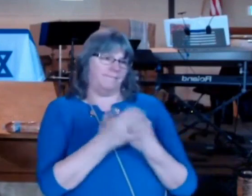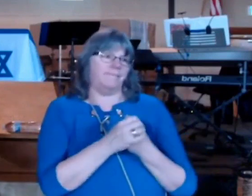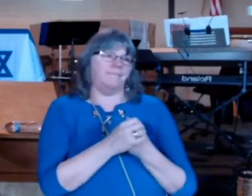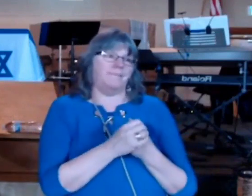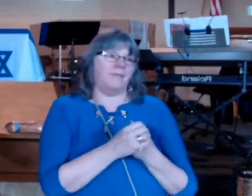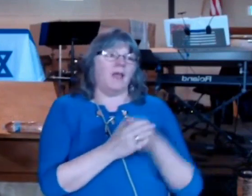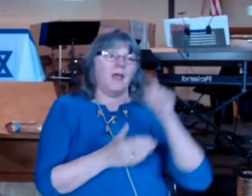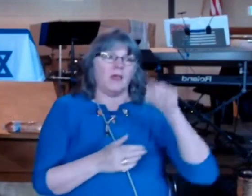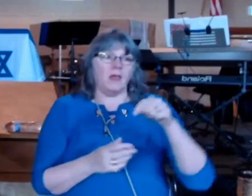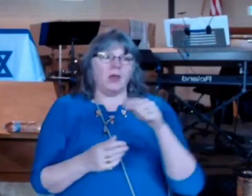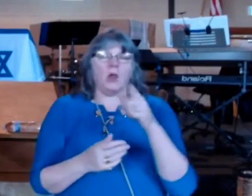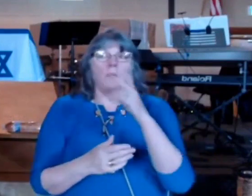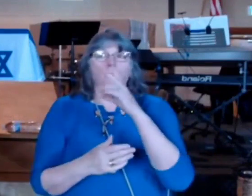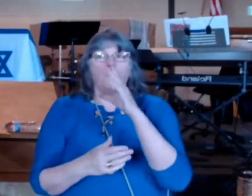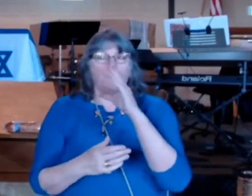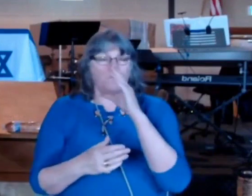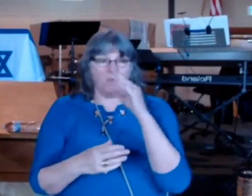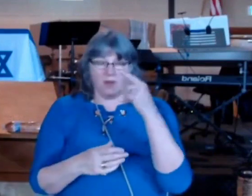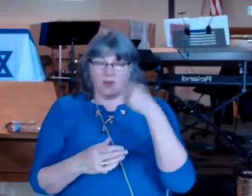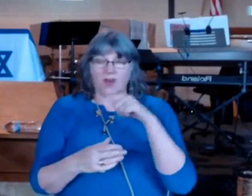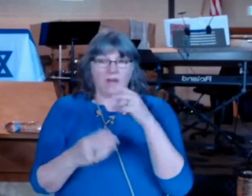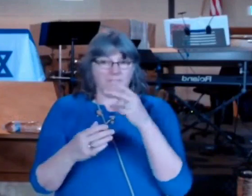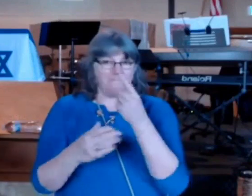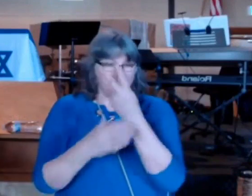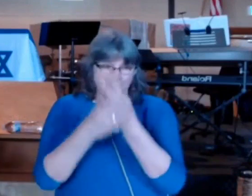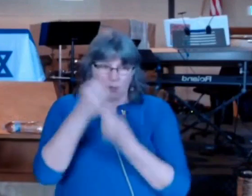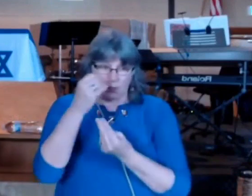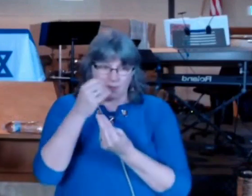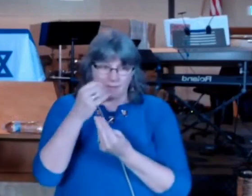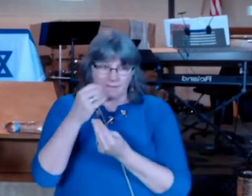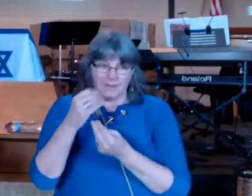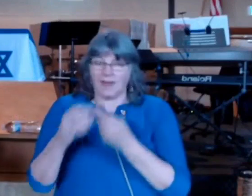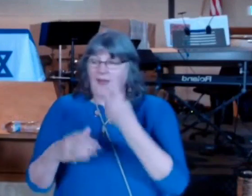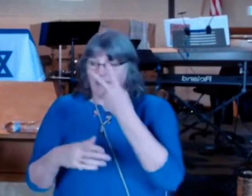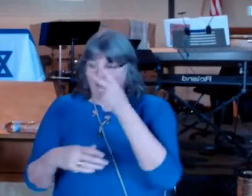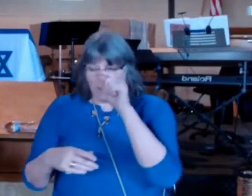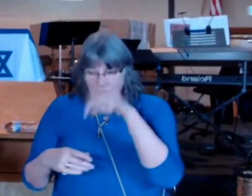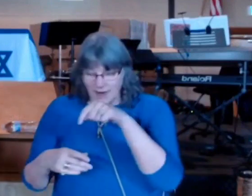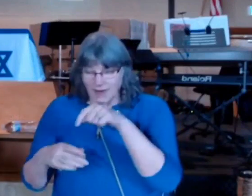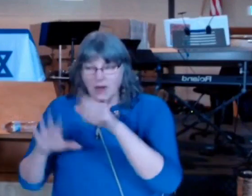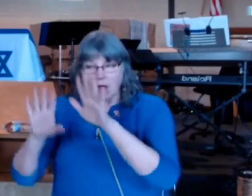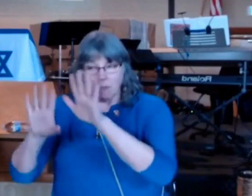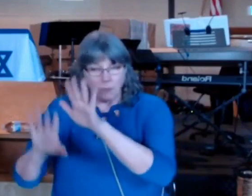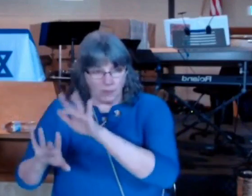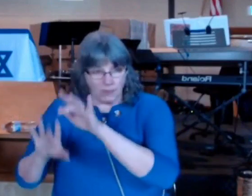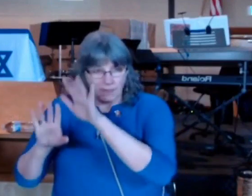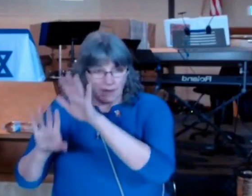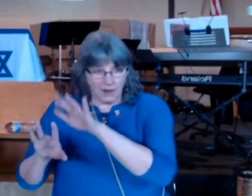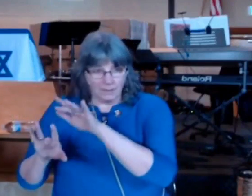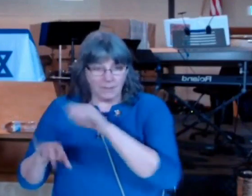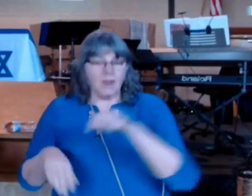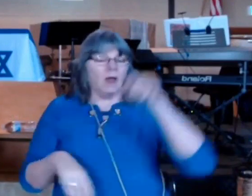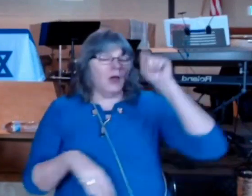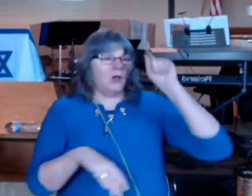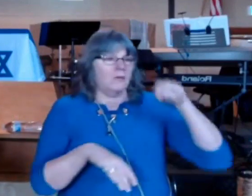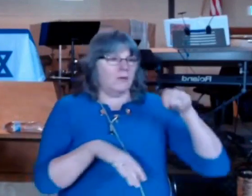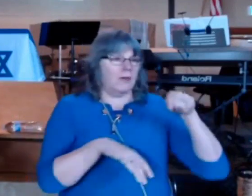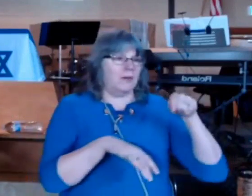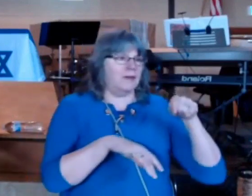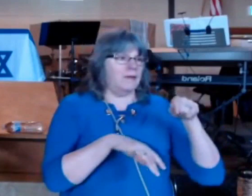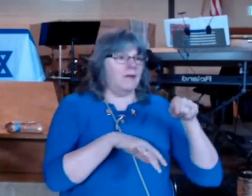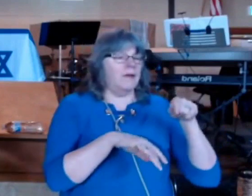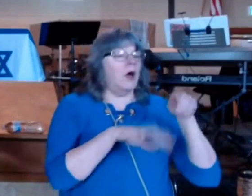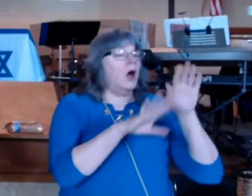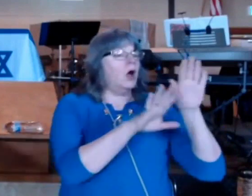mercy but to have that mercy and compassion we must be able to find that fault in ourselves if not all we have is